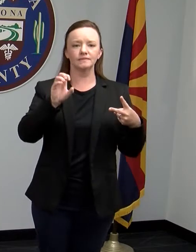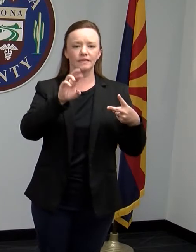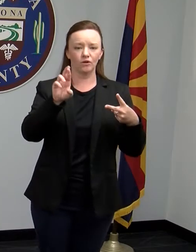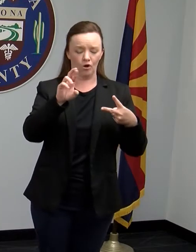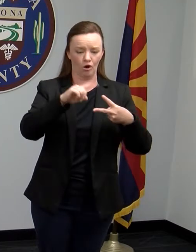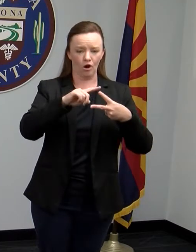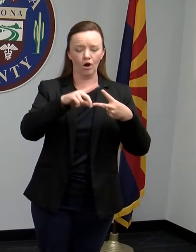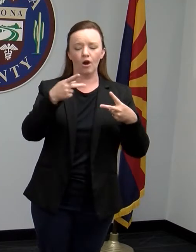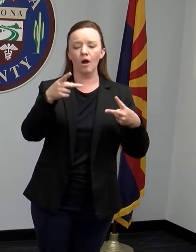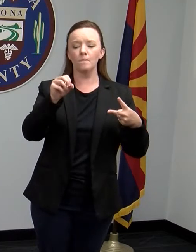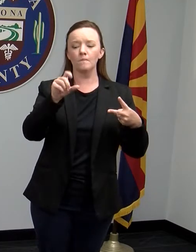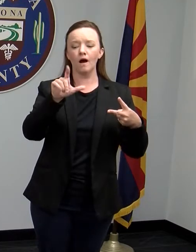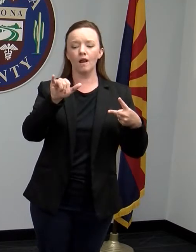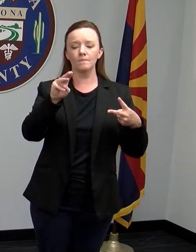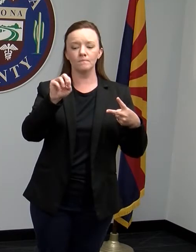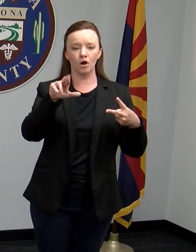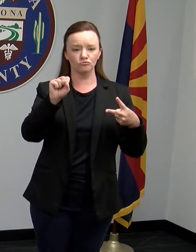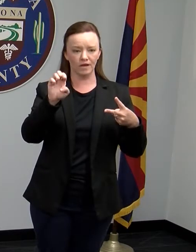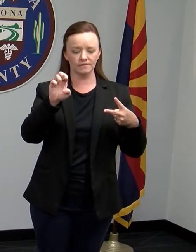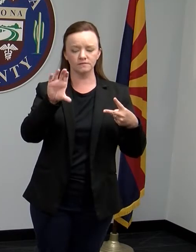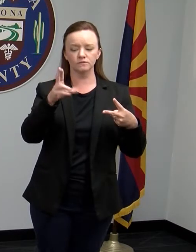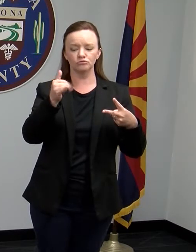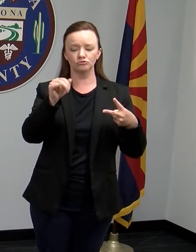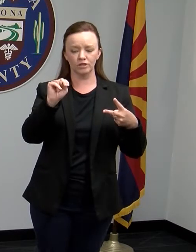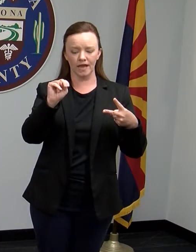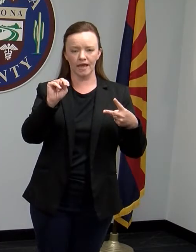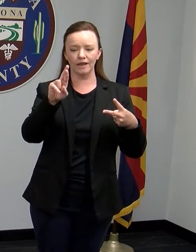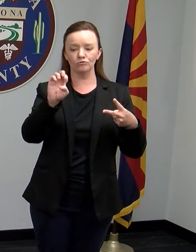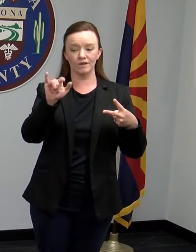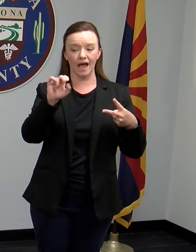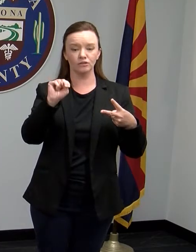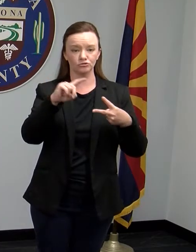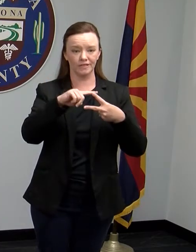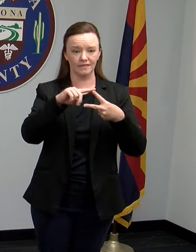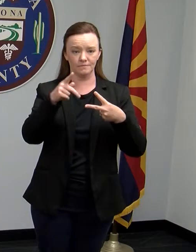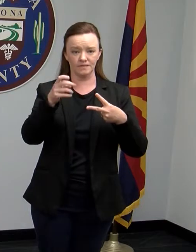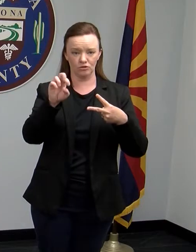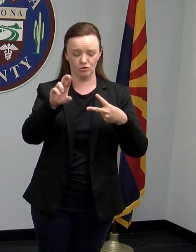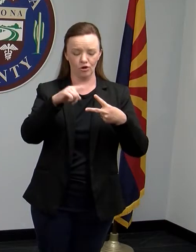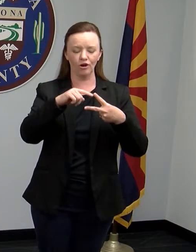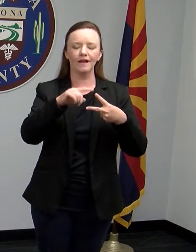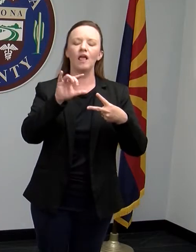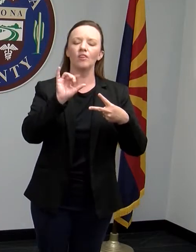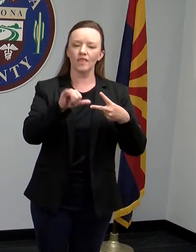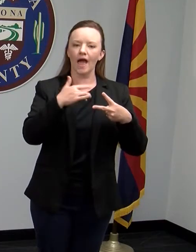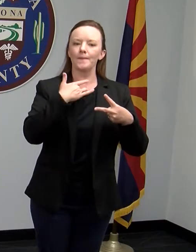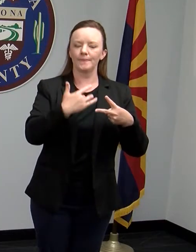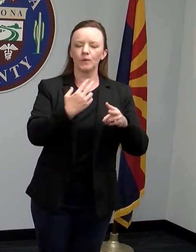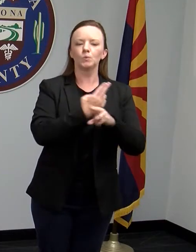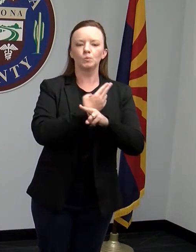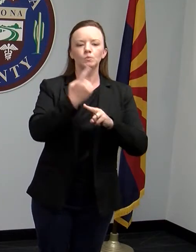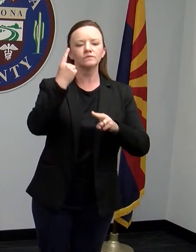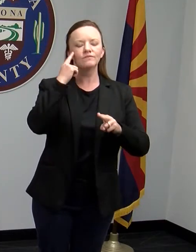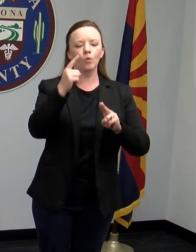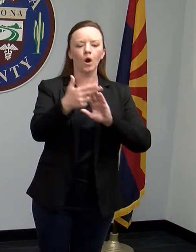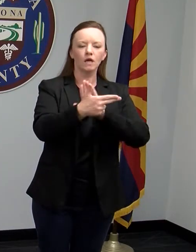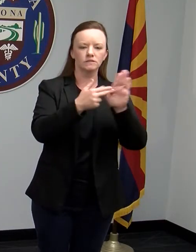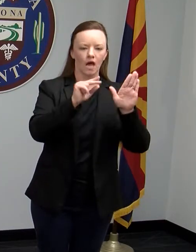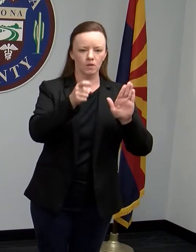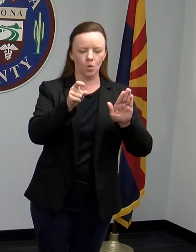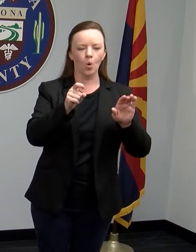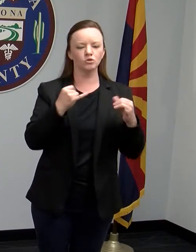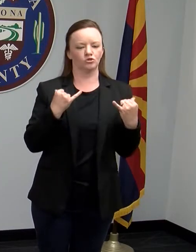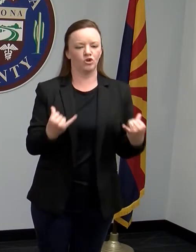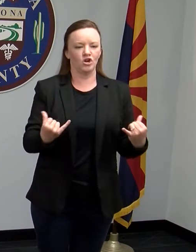reaction tests, is the test that is most commonly used to diagnose active COVID-19 and detects the